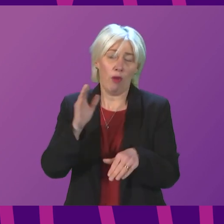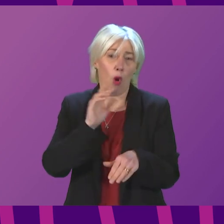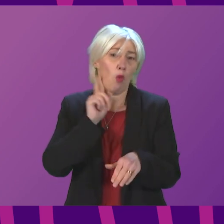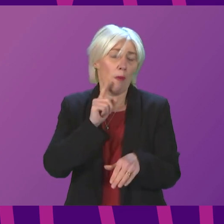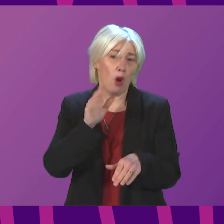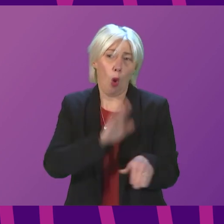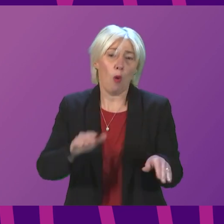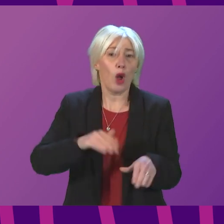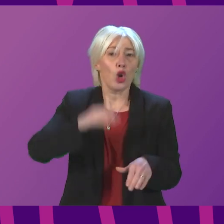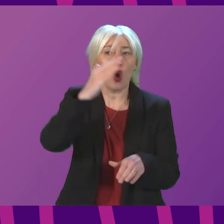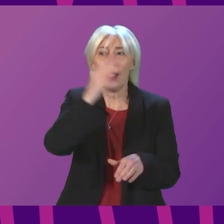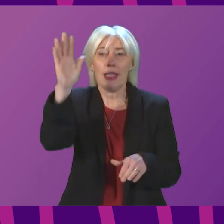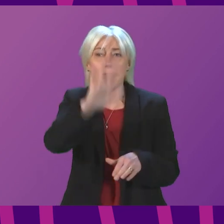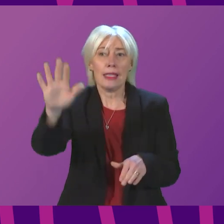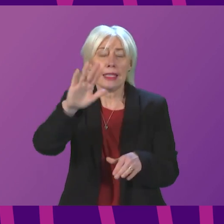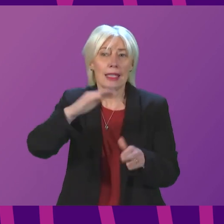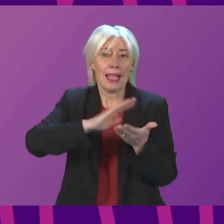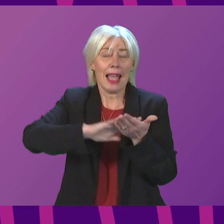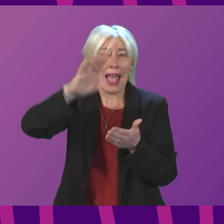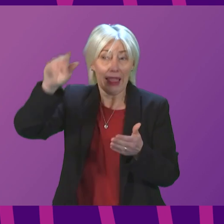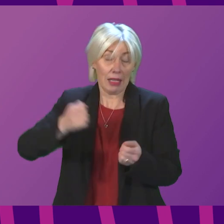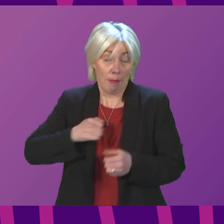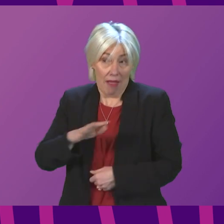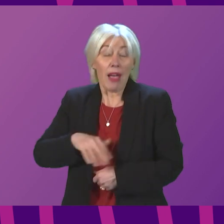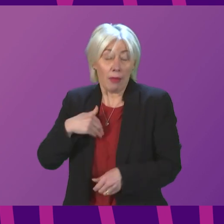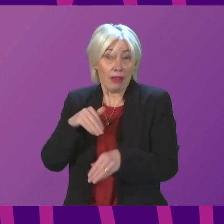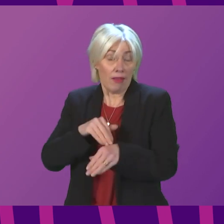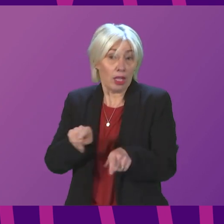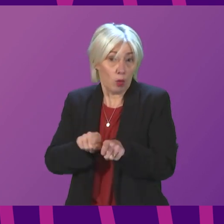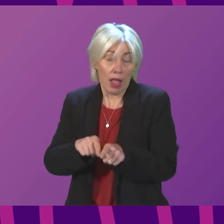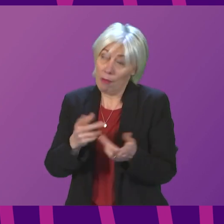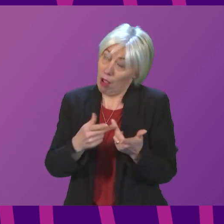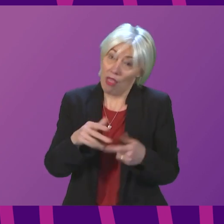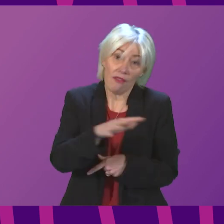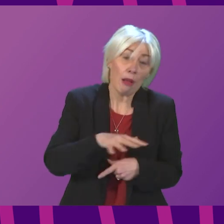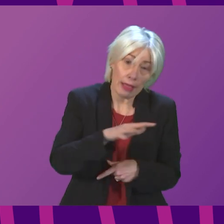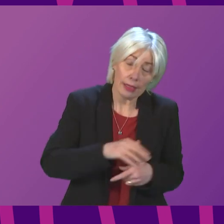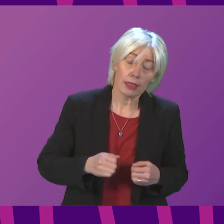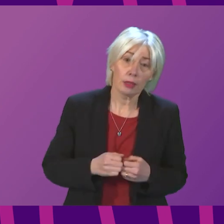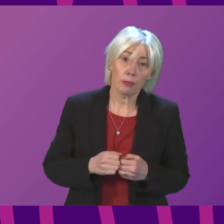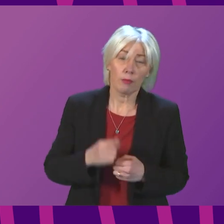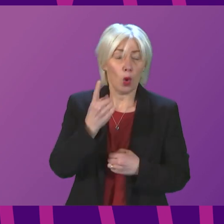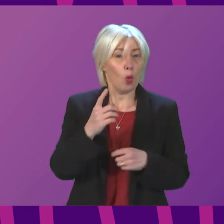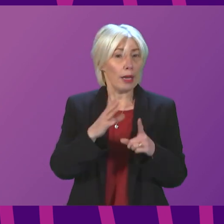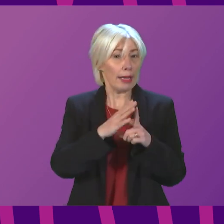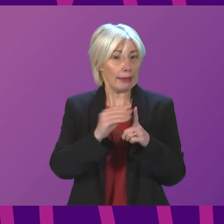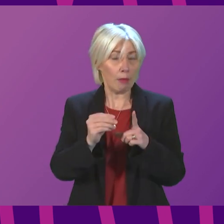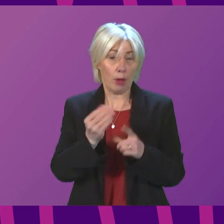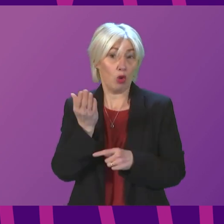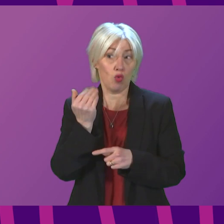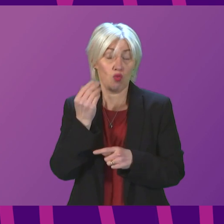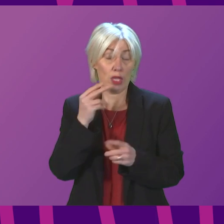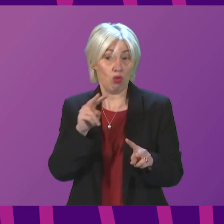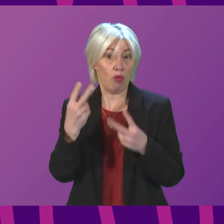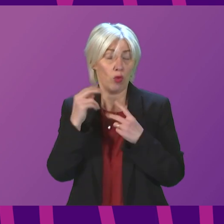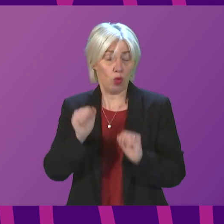This has impacted my own family, but it has caused far greater problems for many others. Here is one example from the recent review into